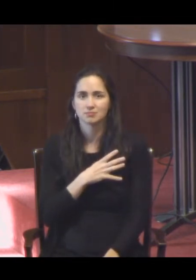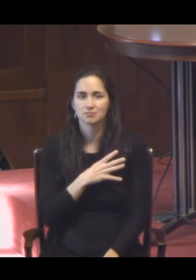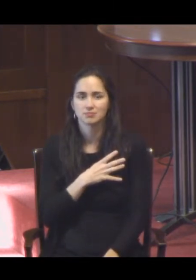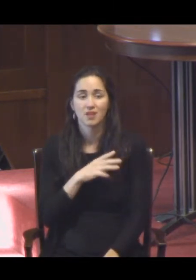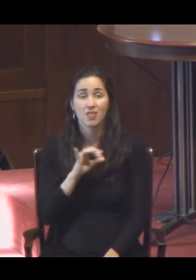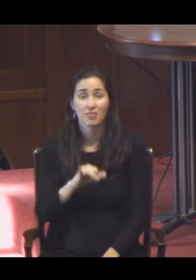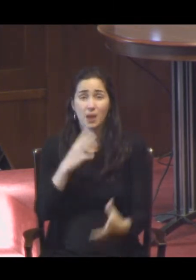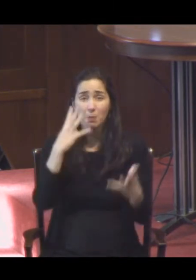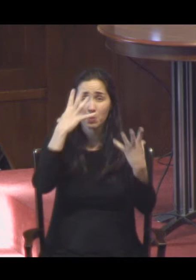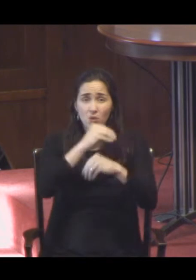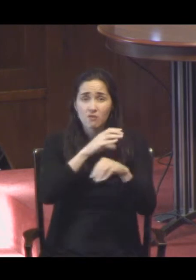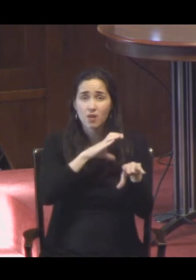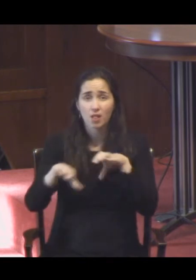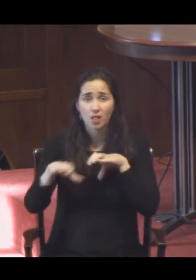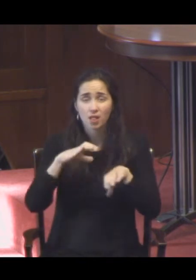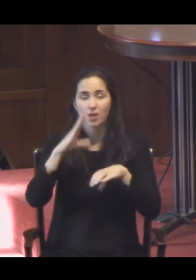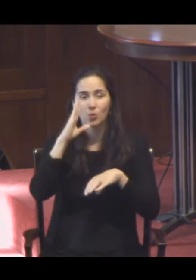that she has done will be remembered.